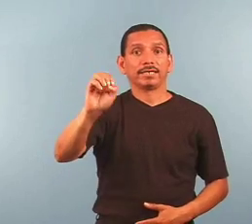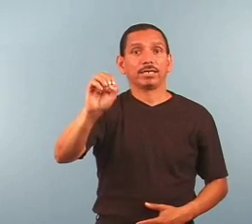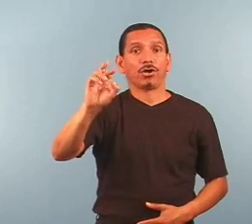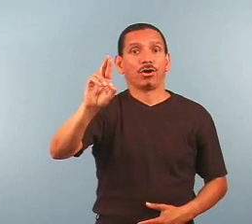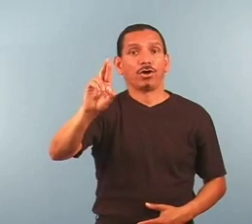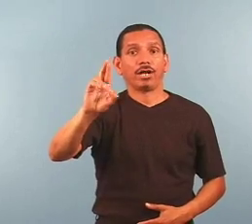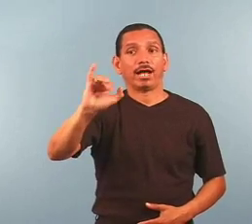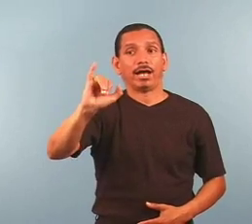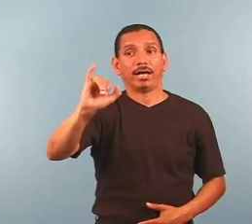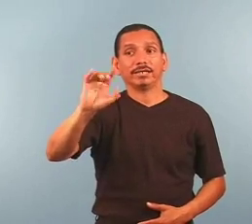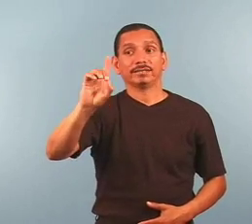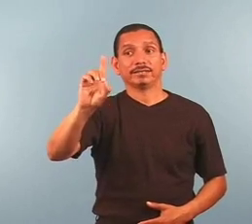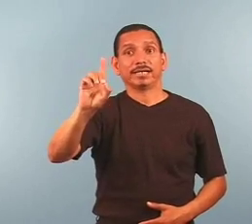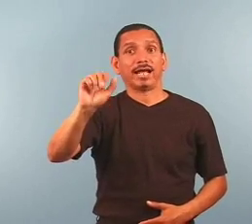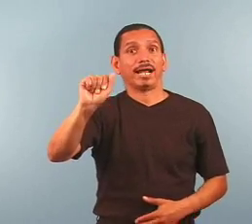Eridani 3